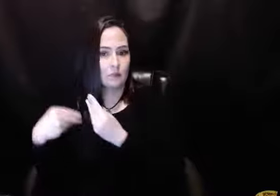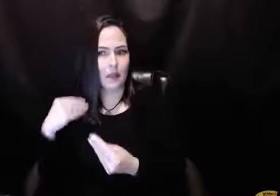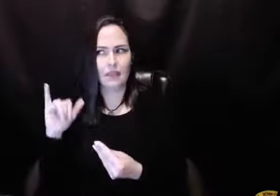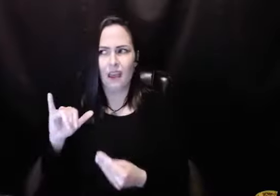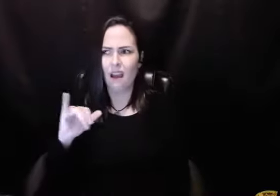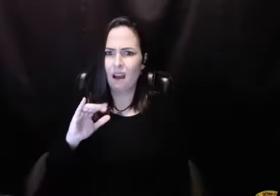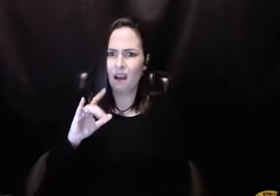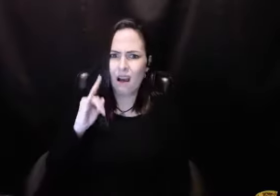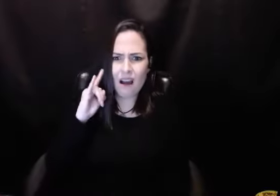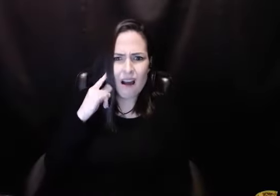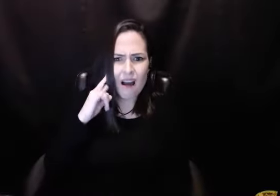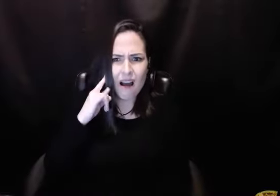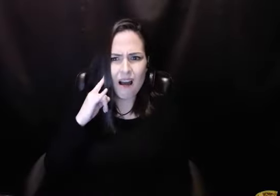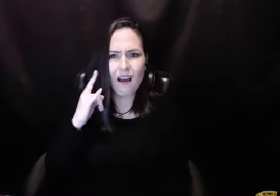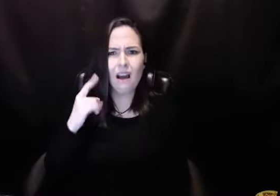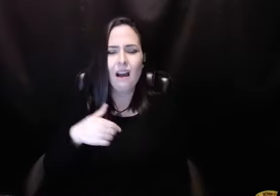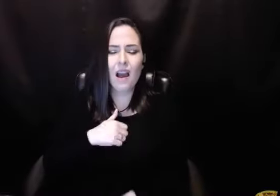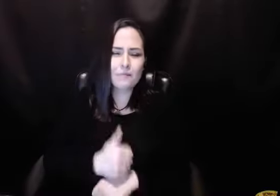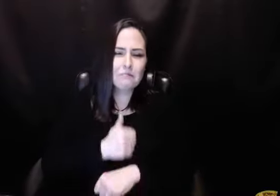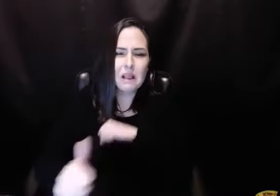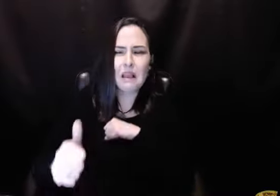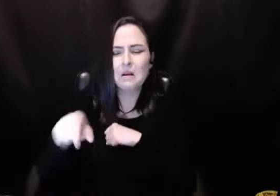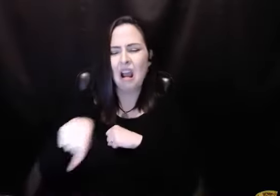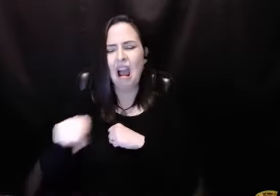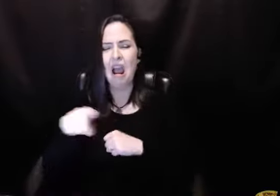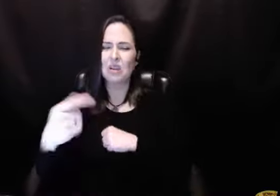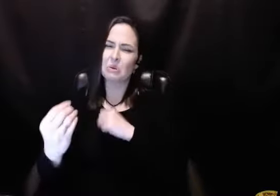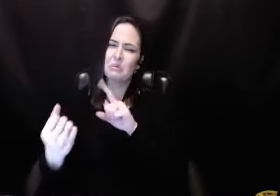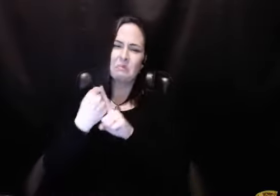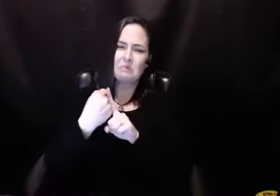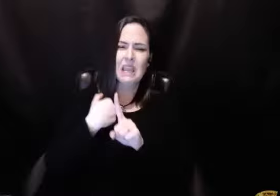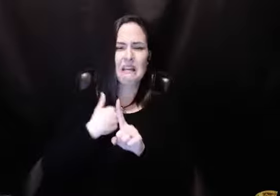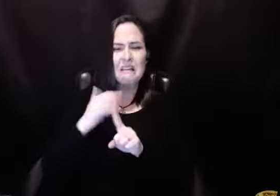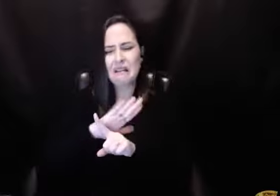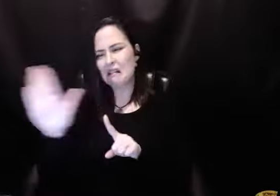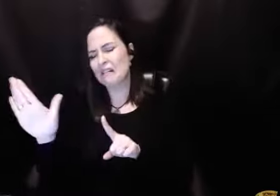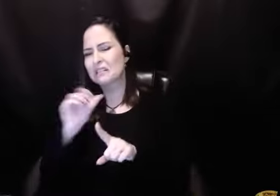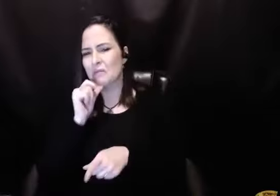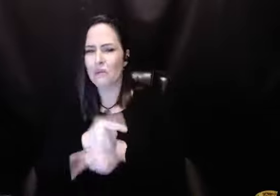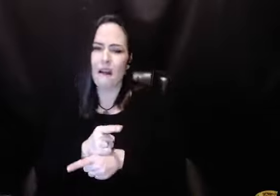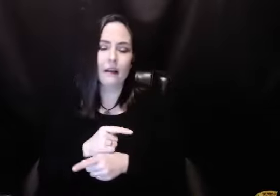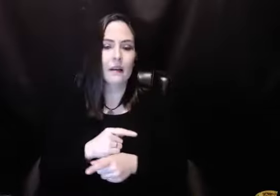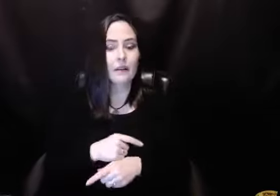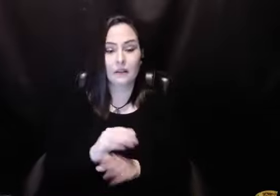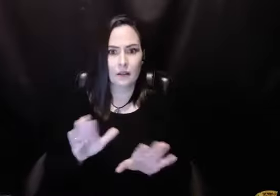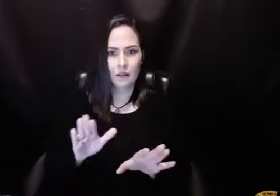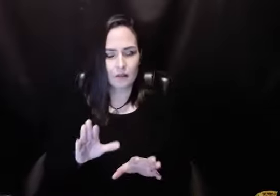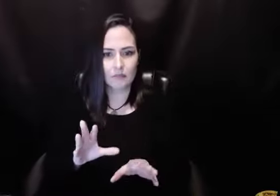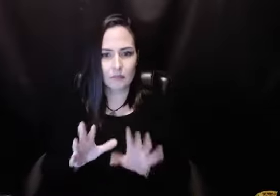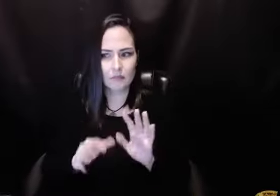the family disease. That was a revelation to me. Because I always blamed it on you. It was always, I was affected by you.